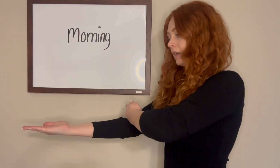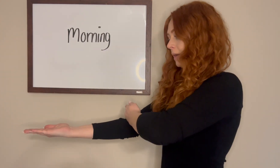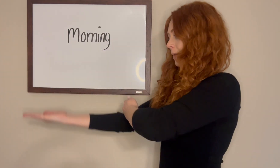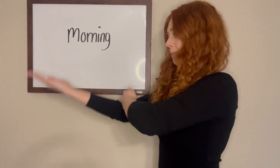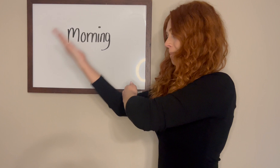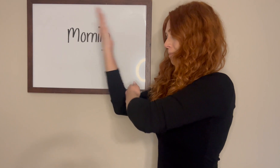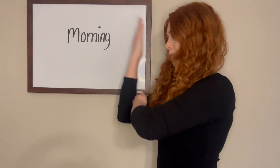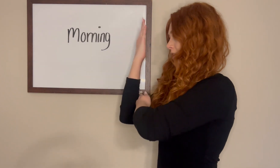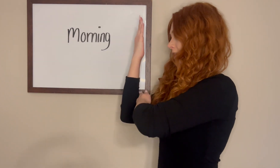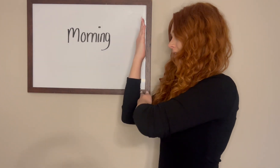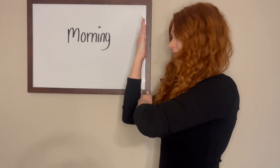Morning.